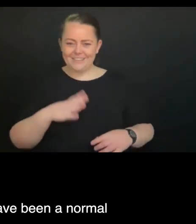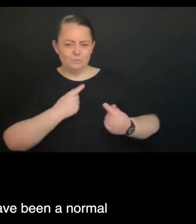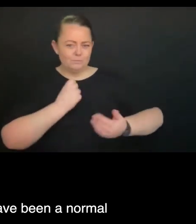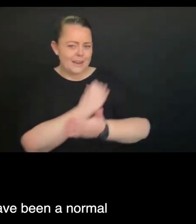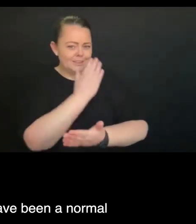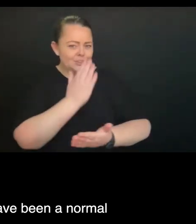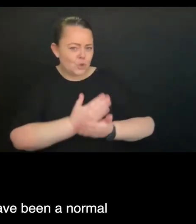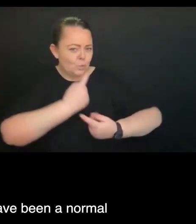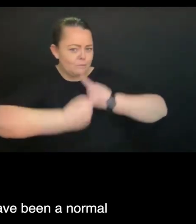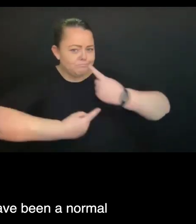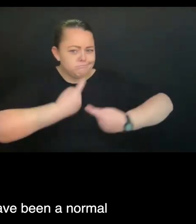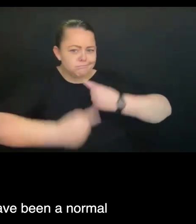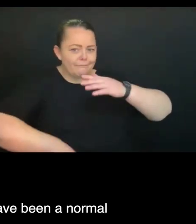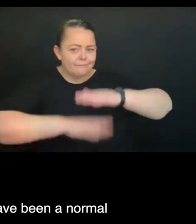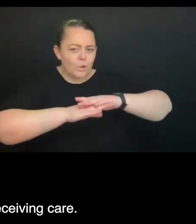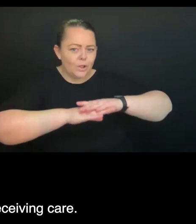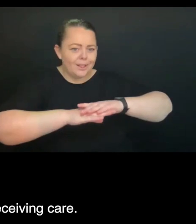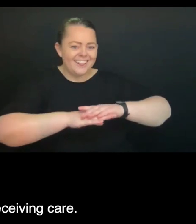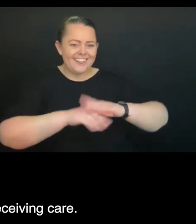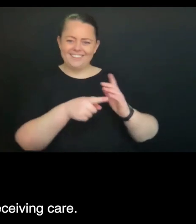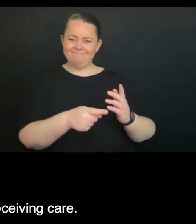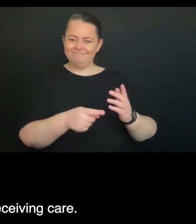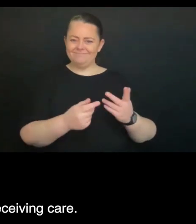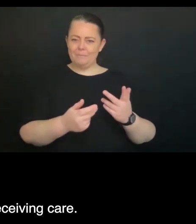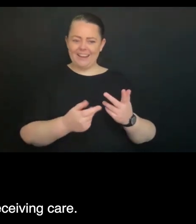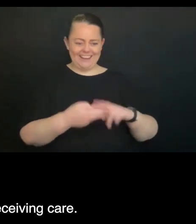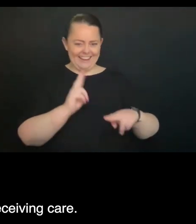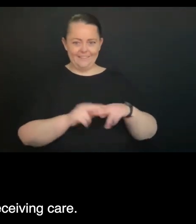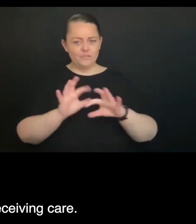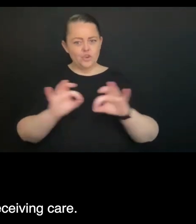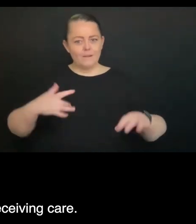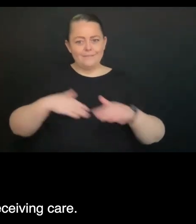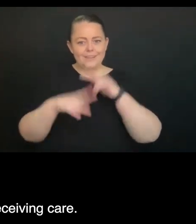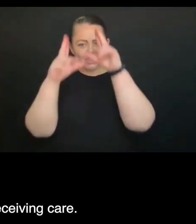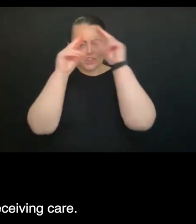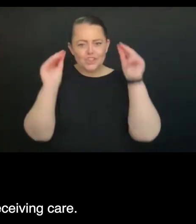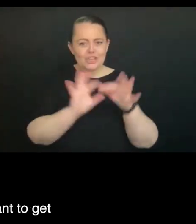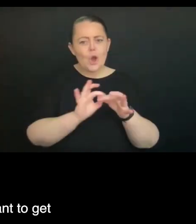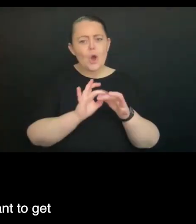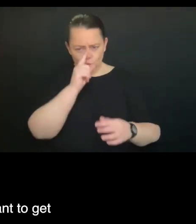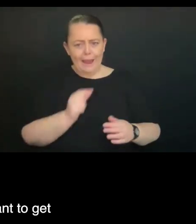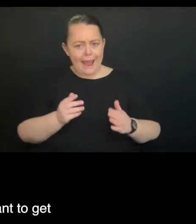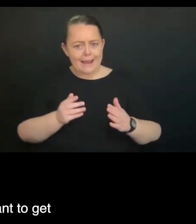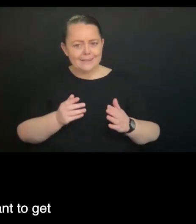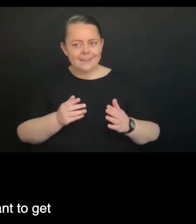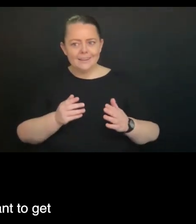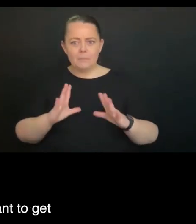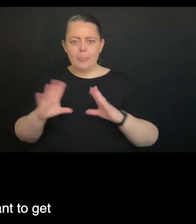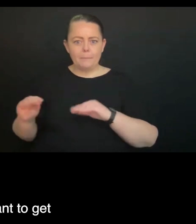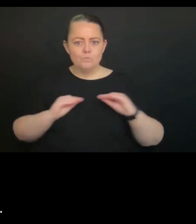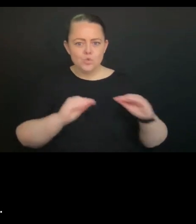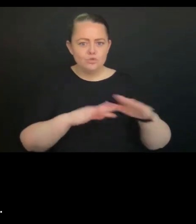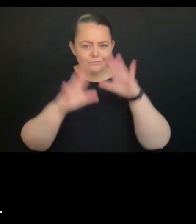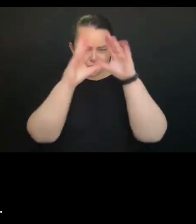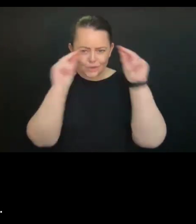because they can't undertake what would have been a normal practice in their lives before receiving care. So, look, it is really important